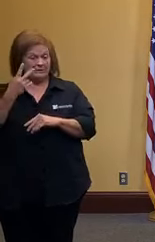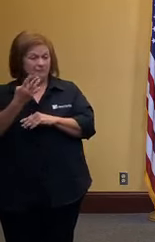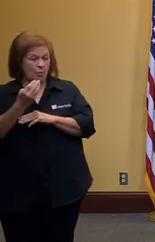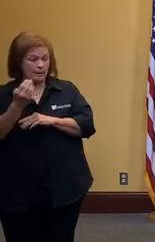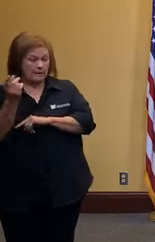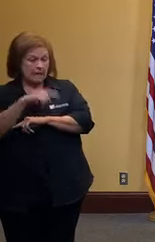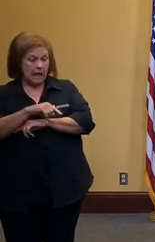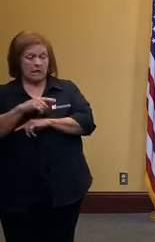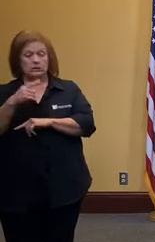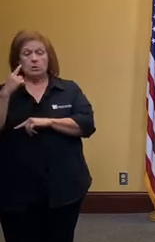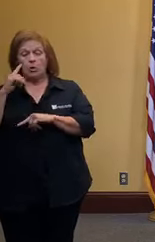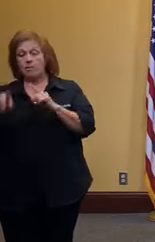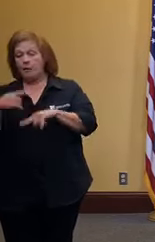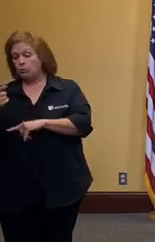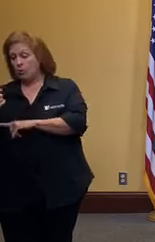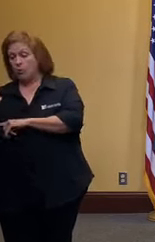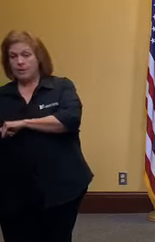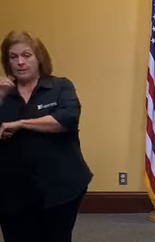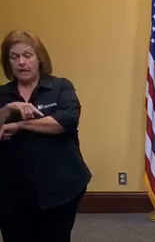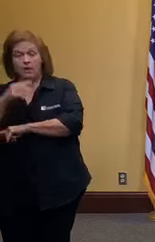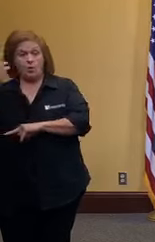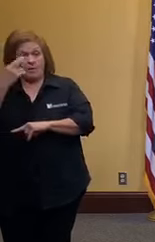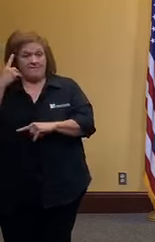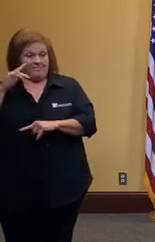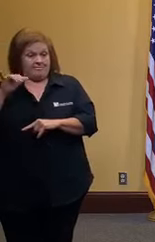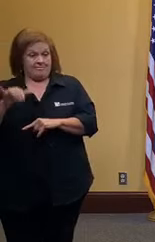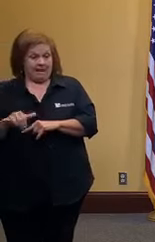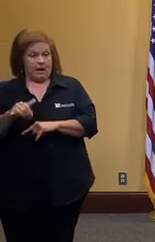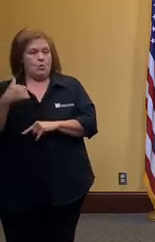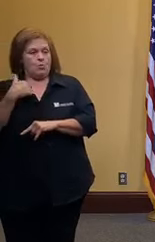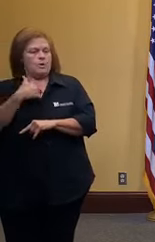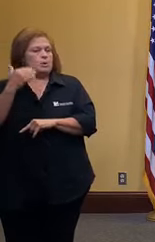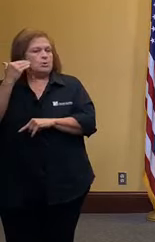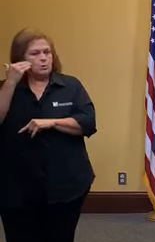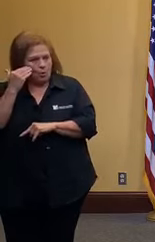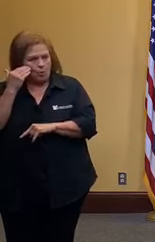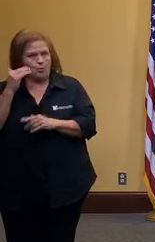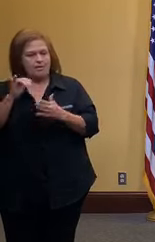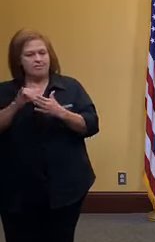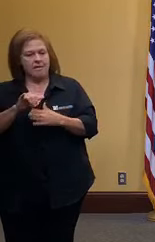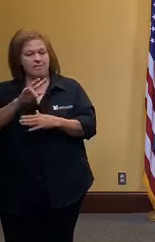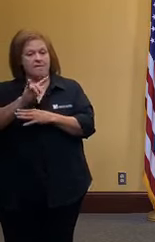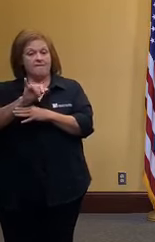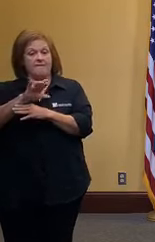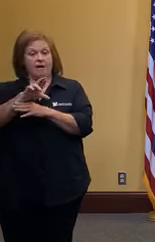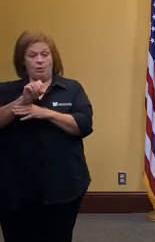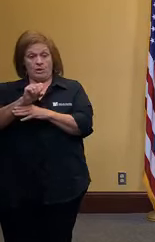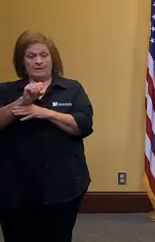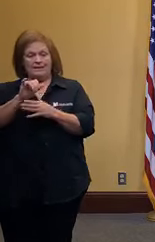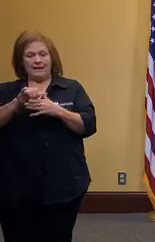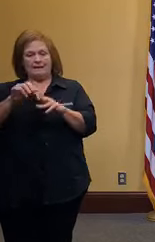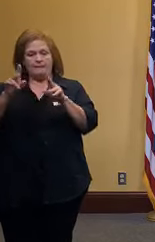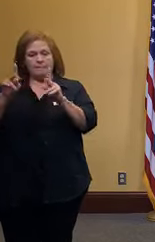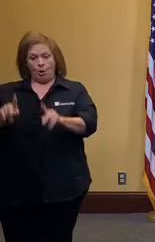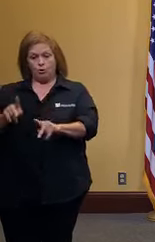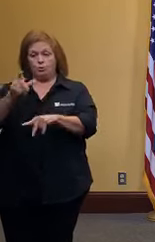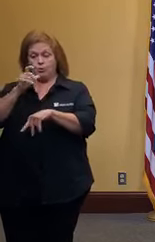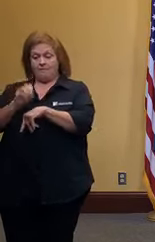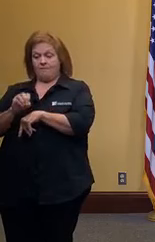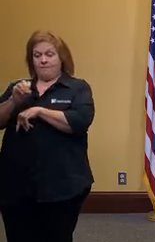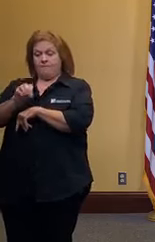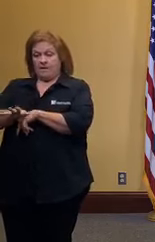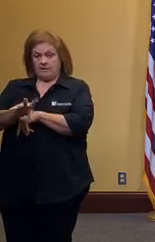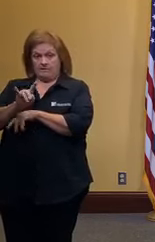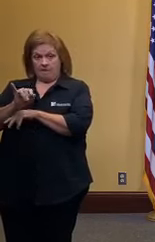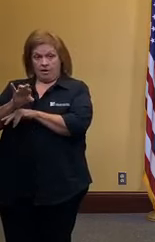you've heard 21 days the reason for this is because we know that the virus that an individual infected with the